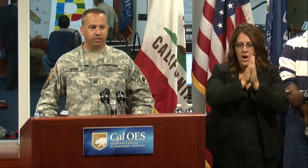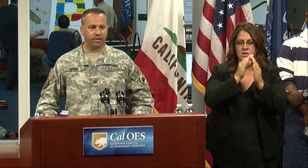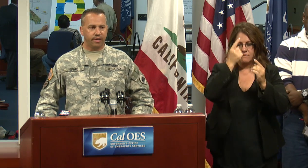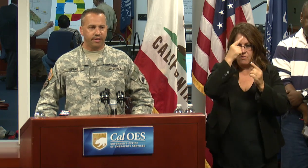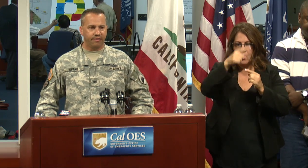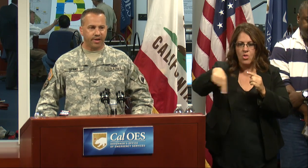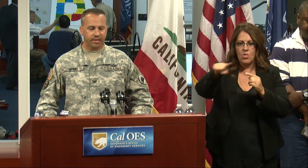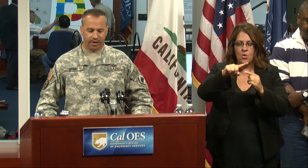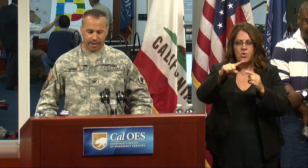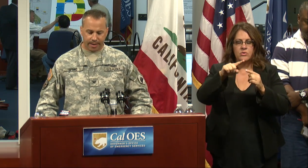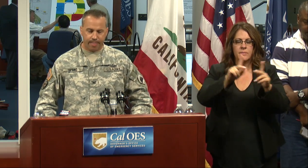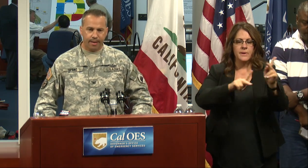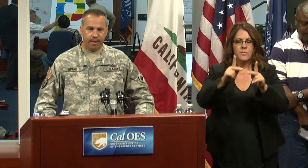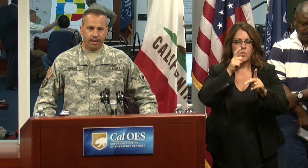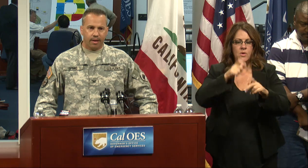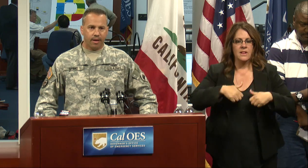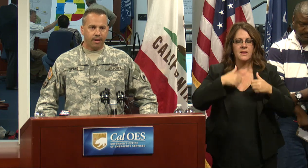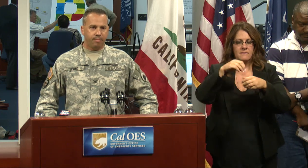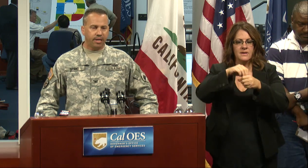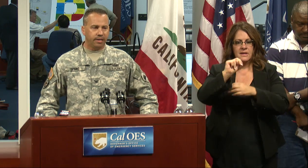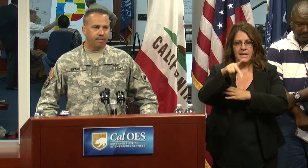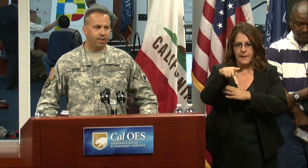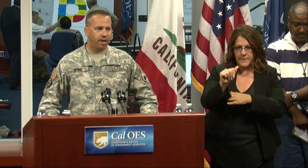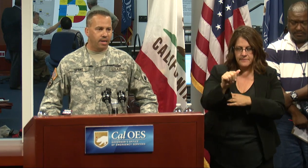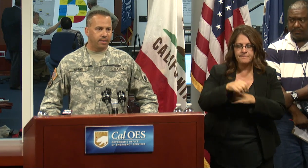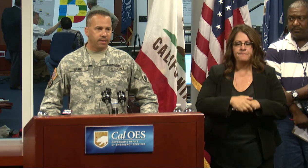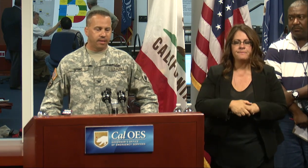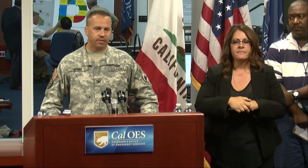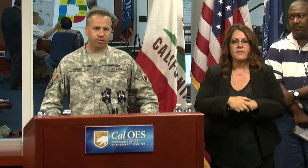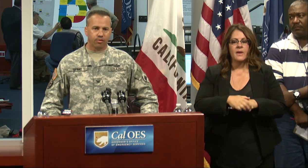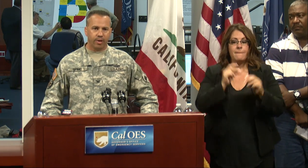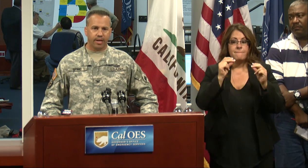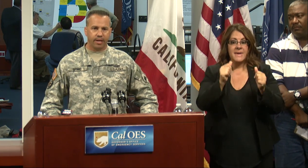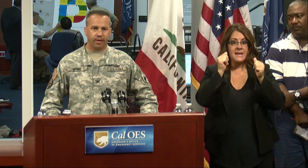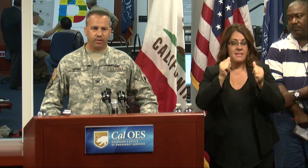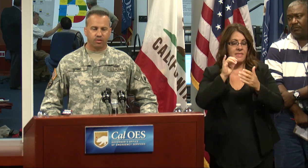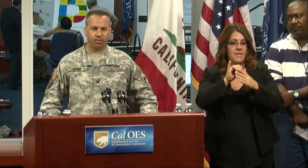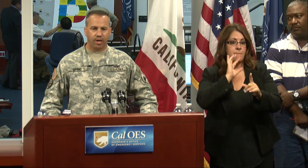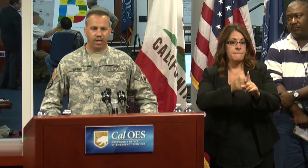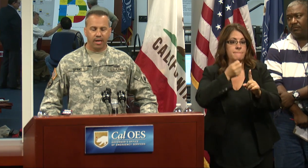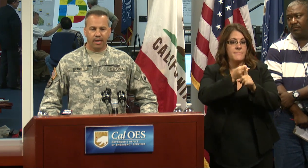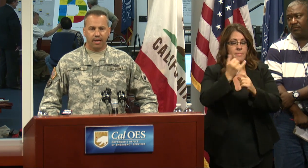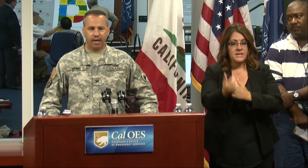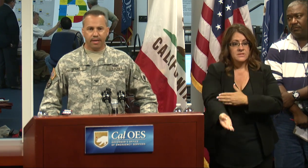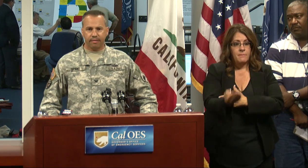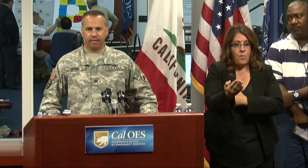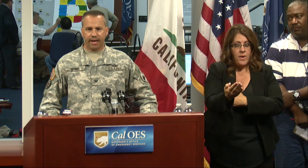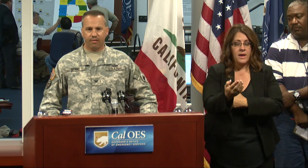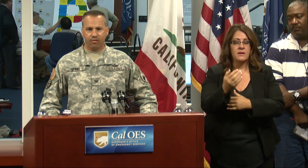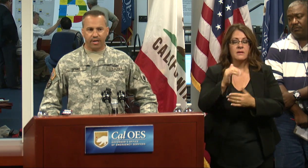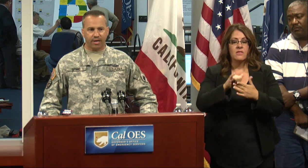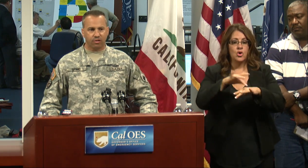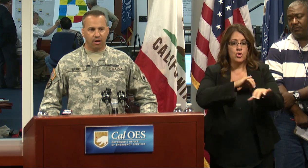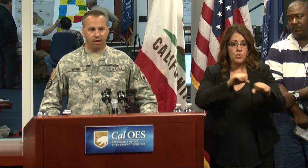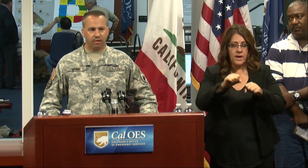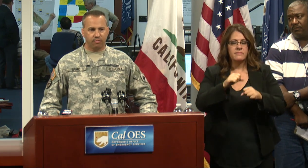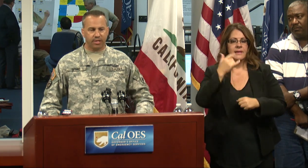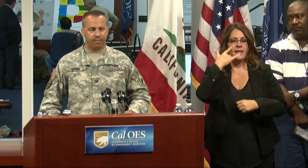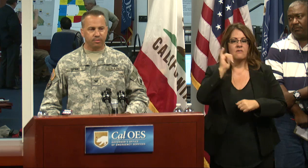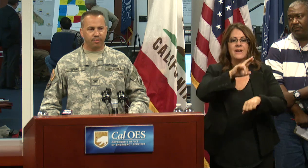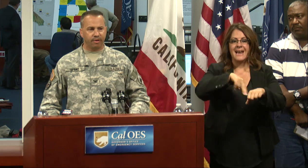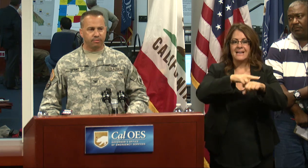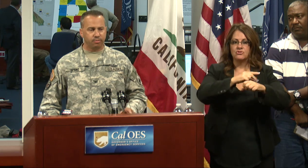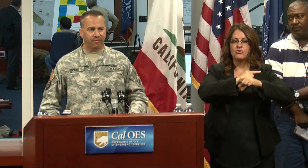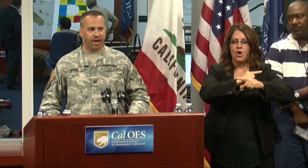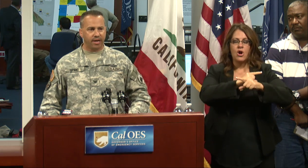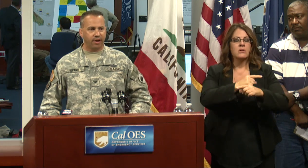to all those in the affected area. Immediately upon this earthquake hitting here this morning, the California National Guard was